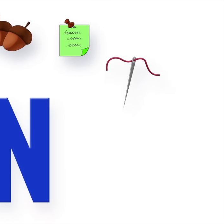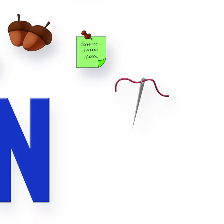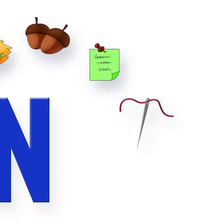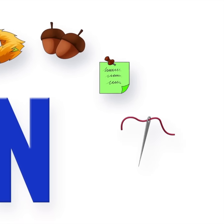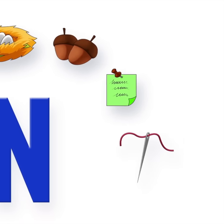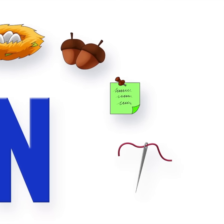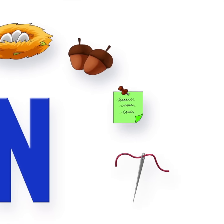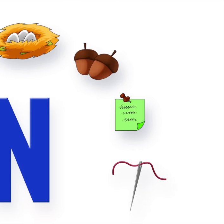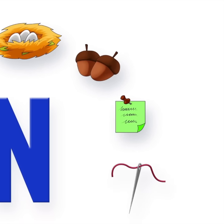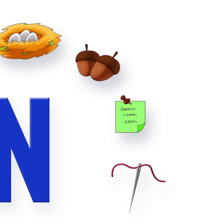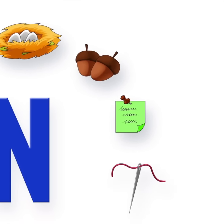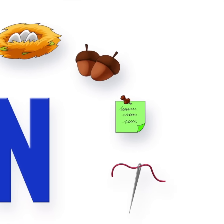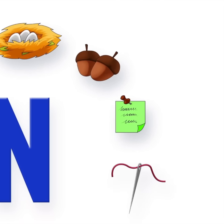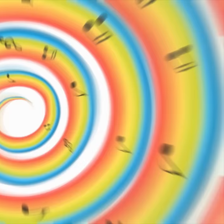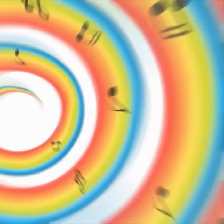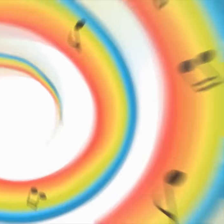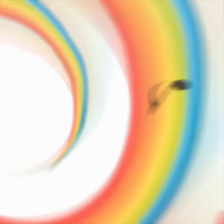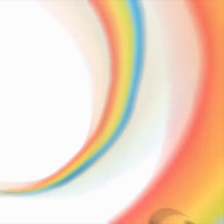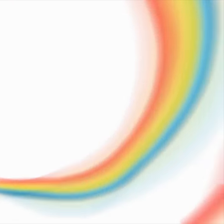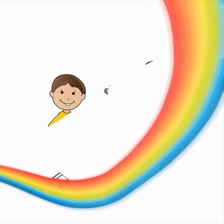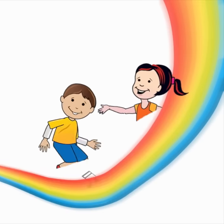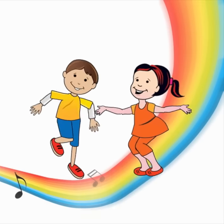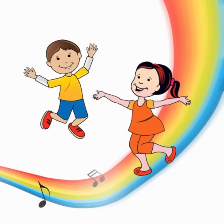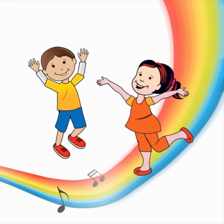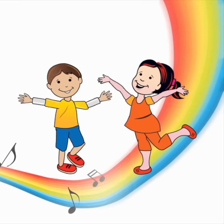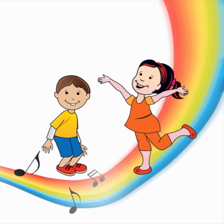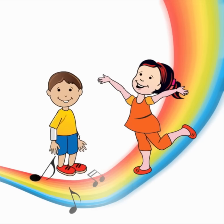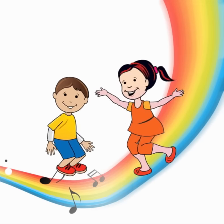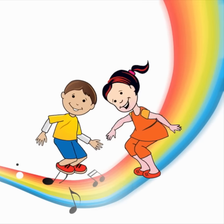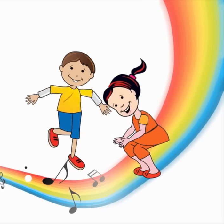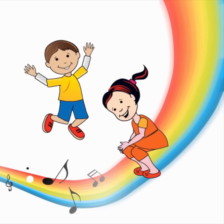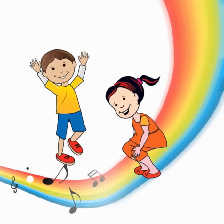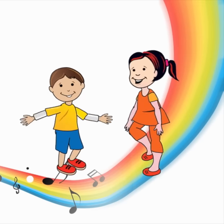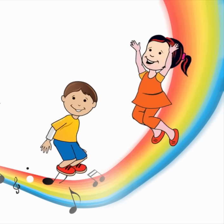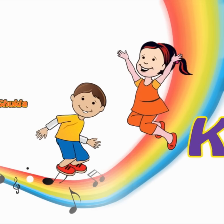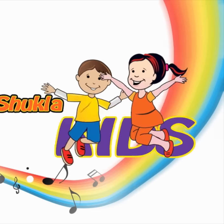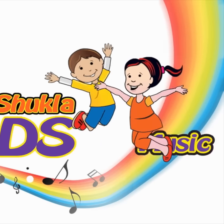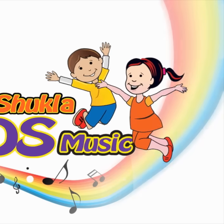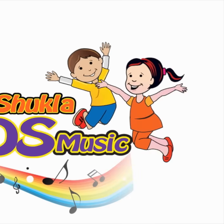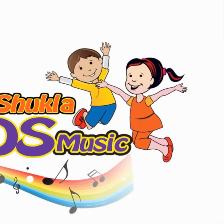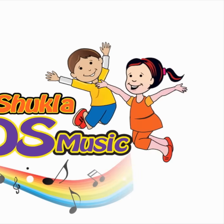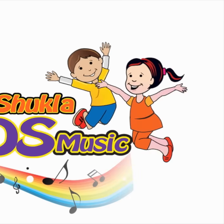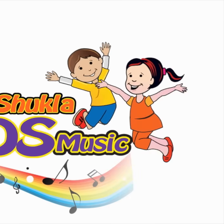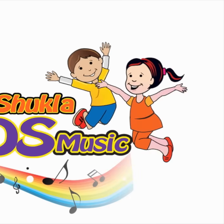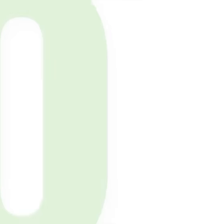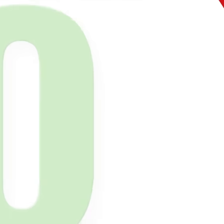practice on